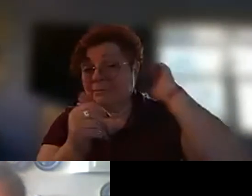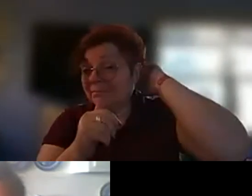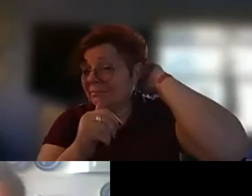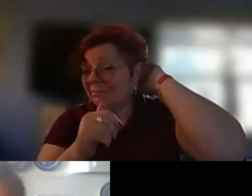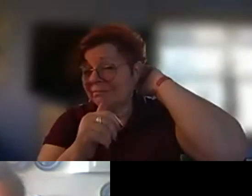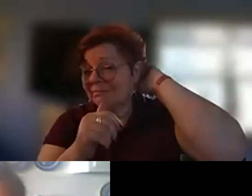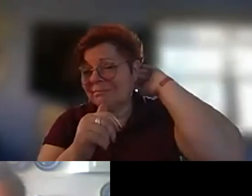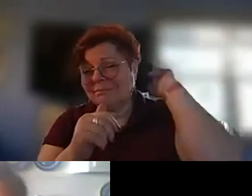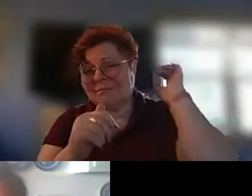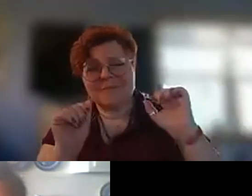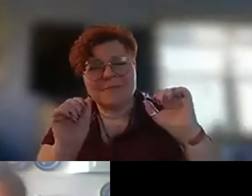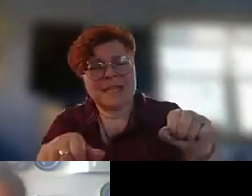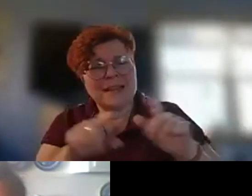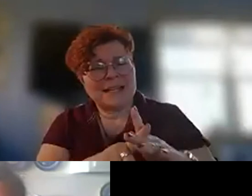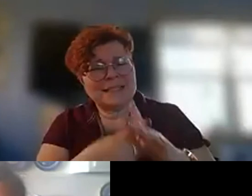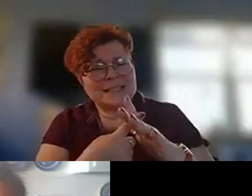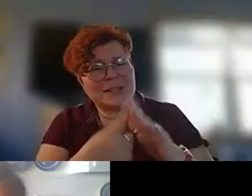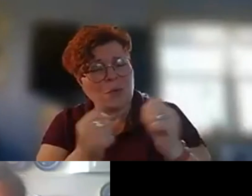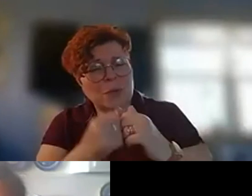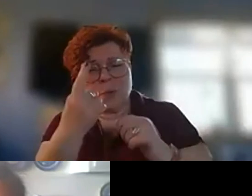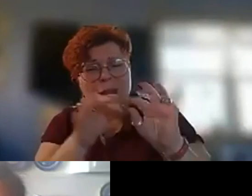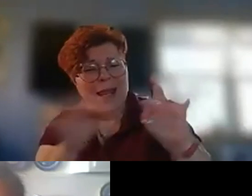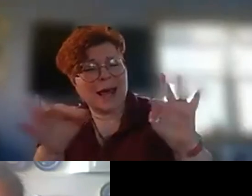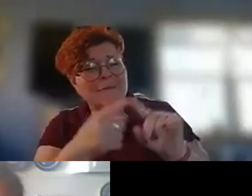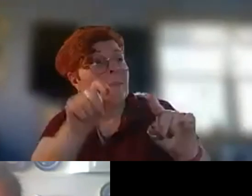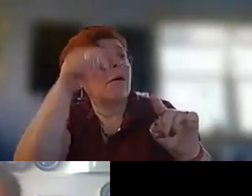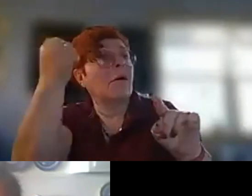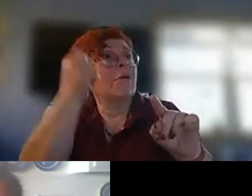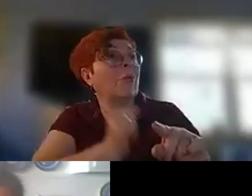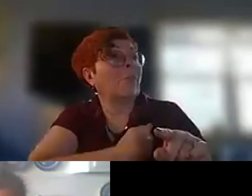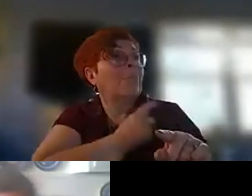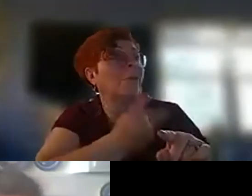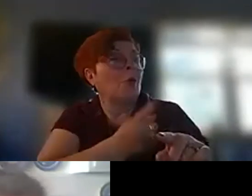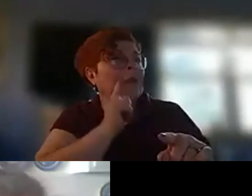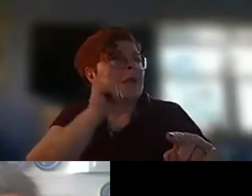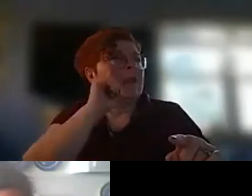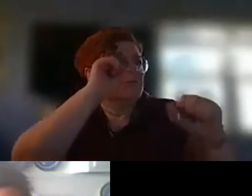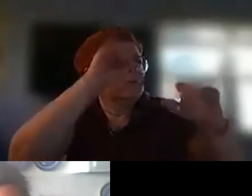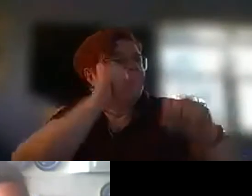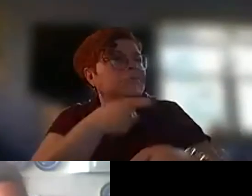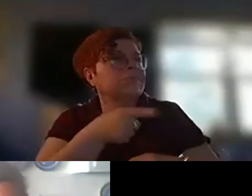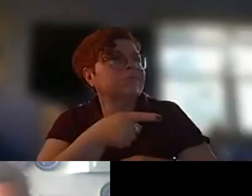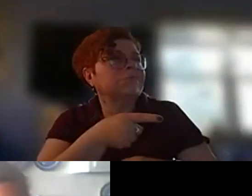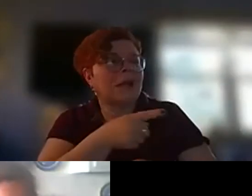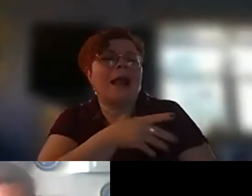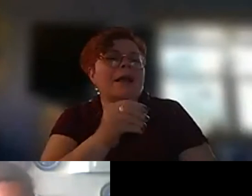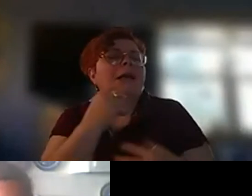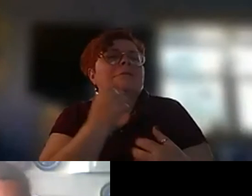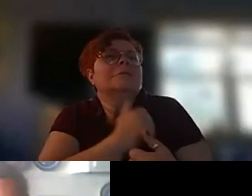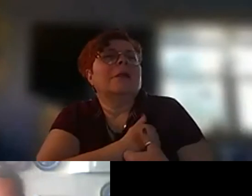it can start with a line from another poem that i find incredible and uh i just loved so many of the